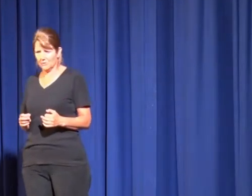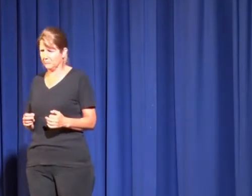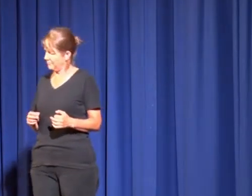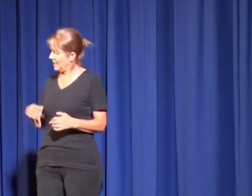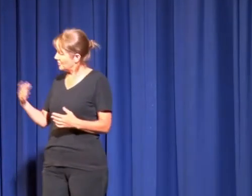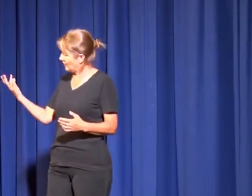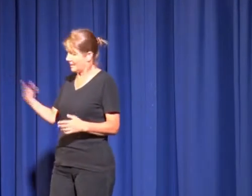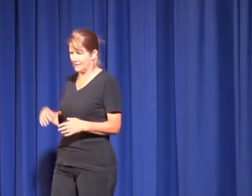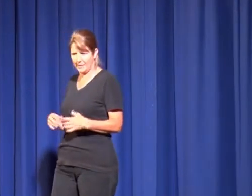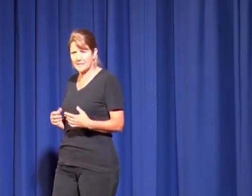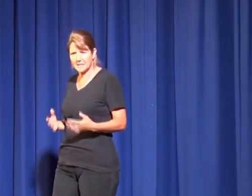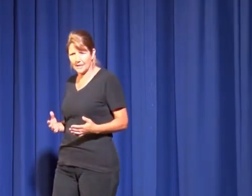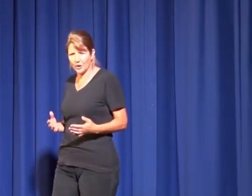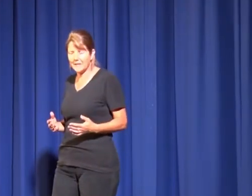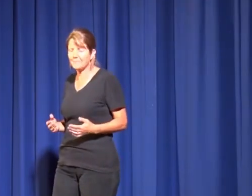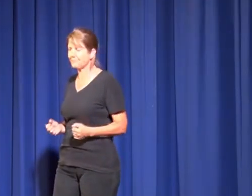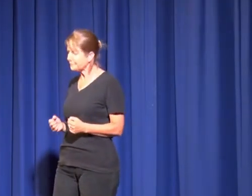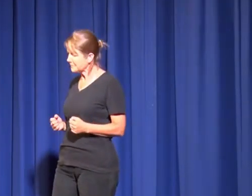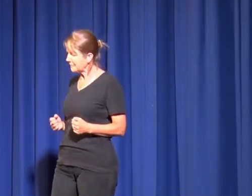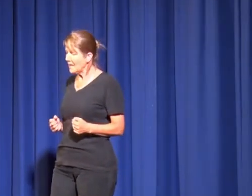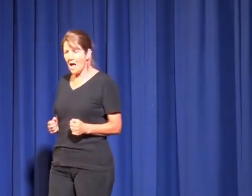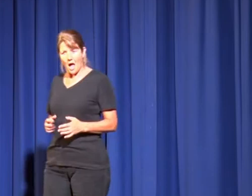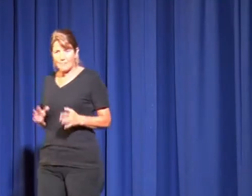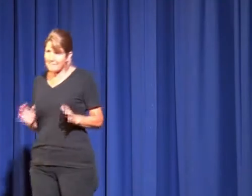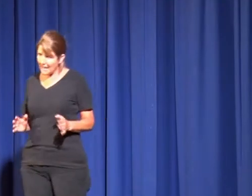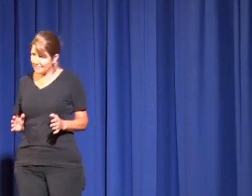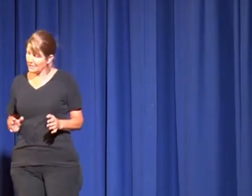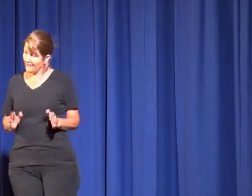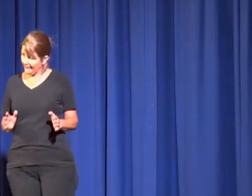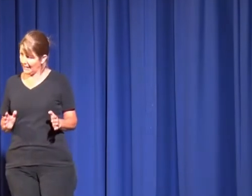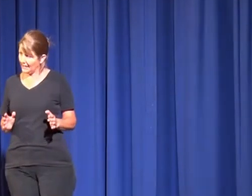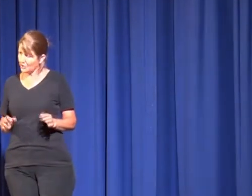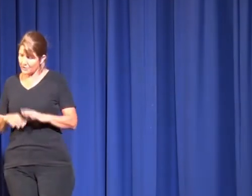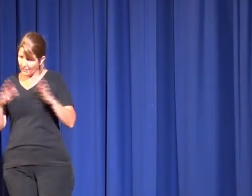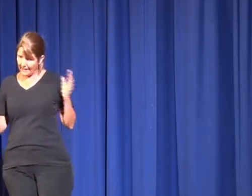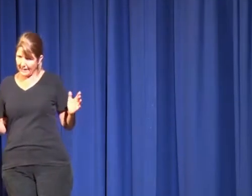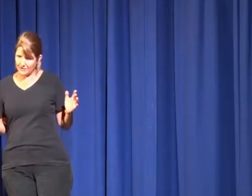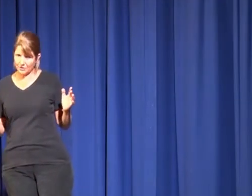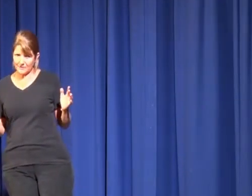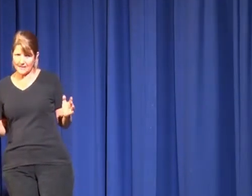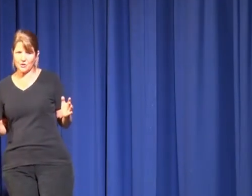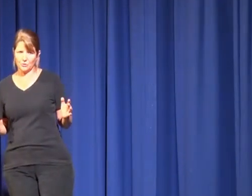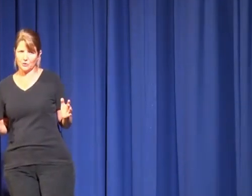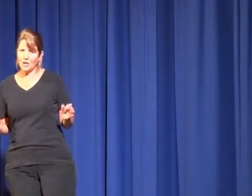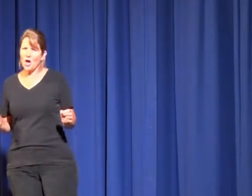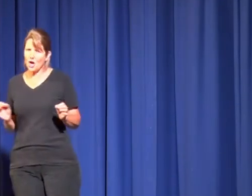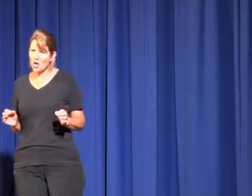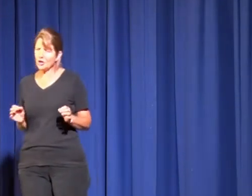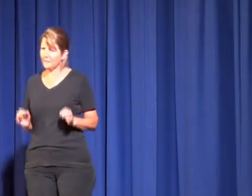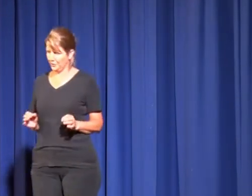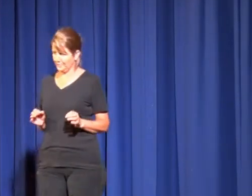or yes, they can come and stay over. My mum, on the other hand, who was running a household of six children, her default